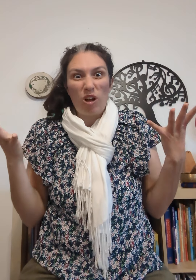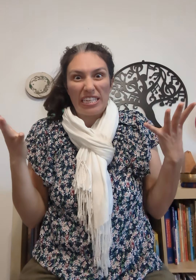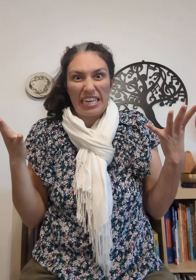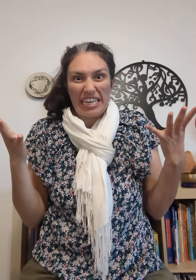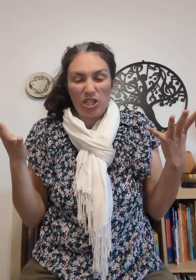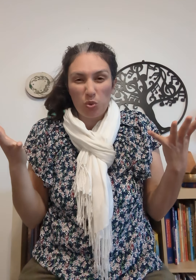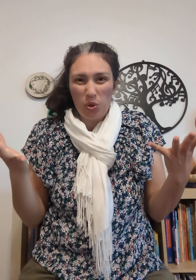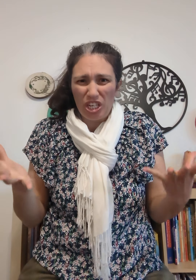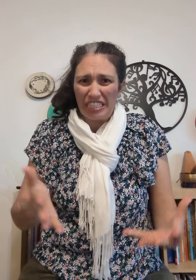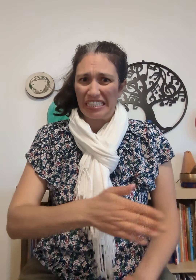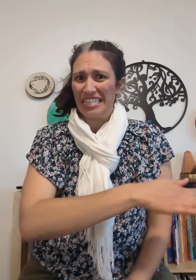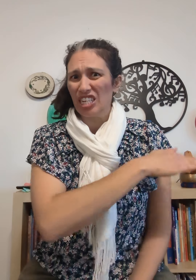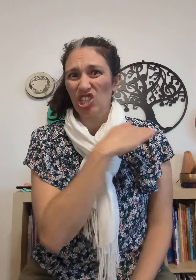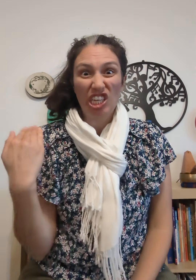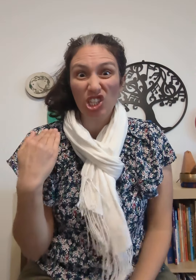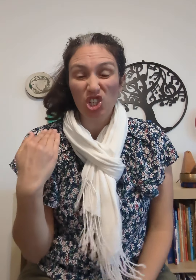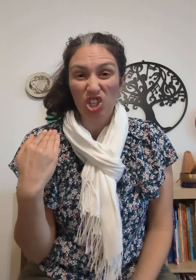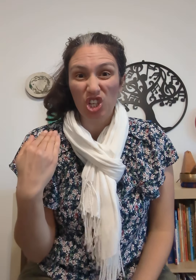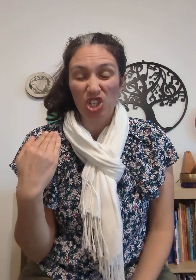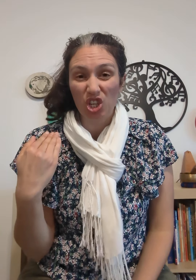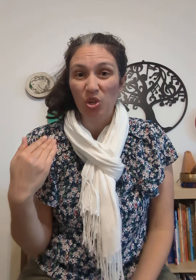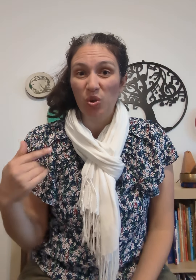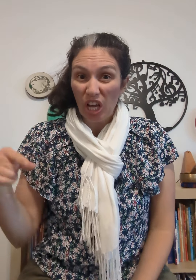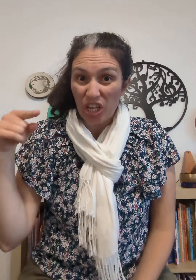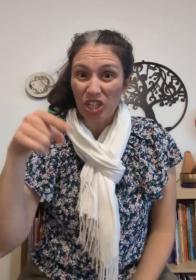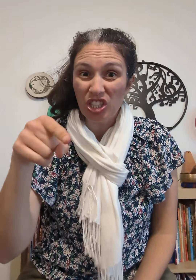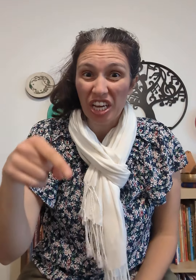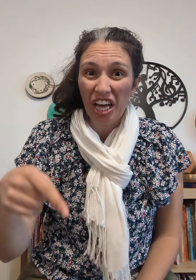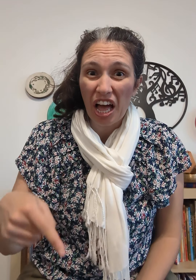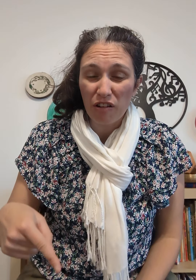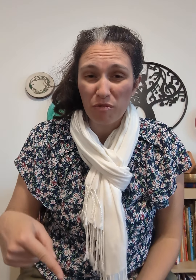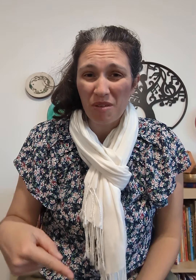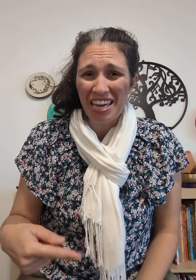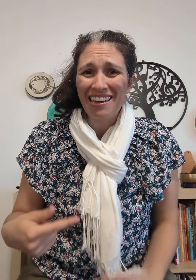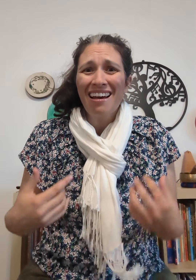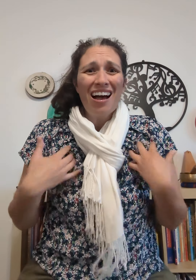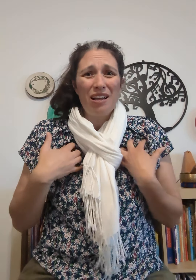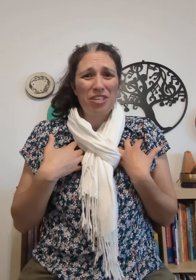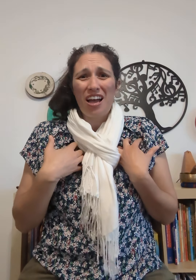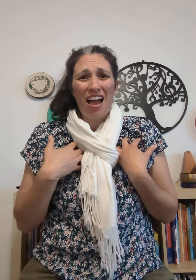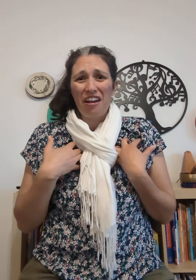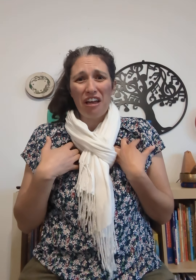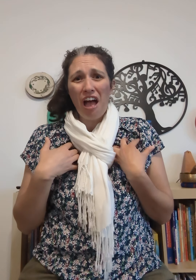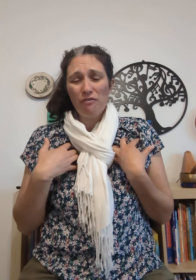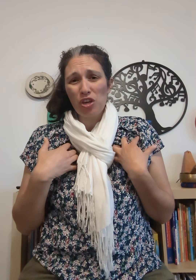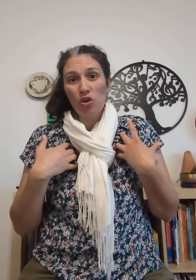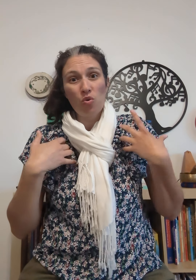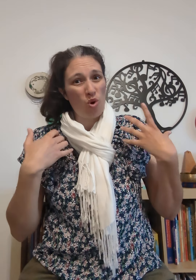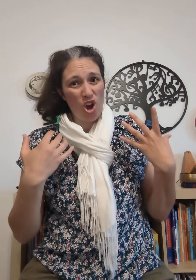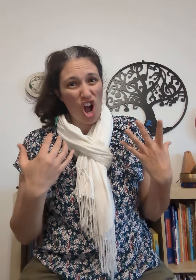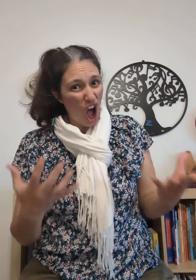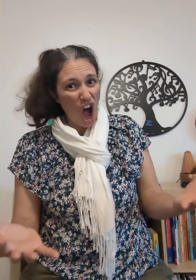what is worse, there's zilch to do. You're sick of me, I'm tired of you. We're